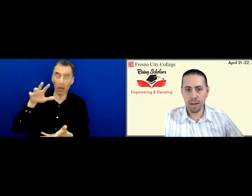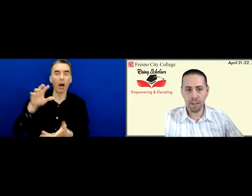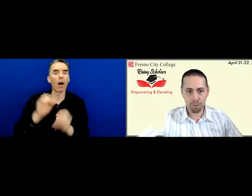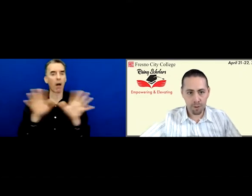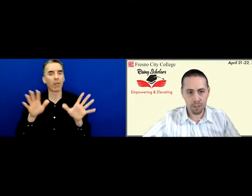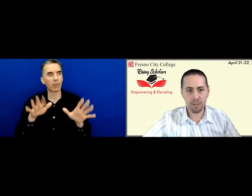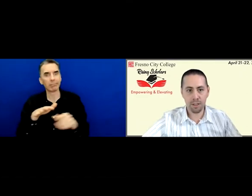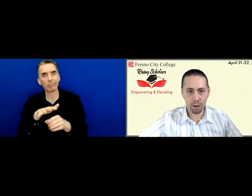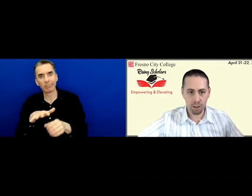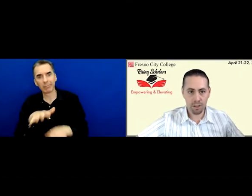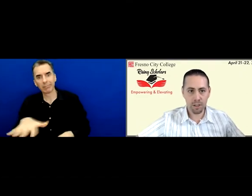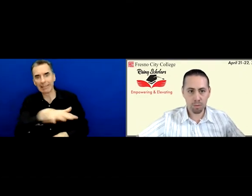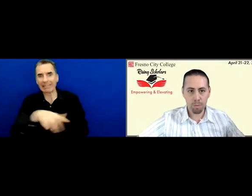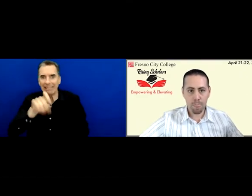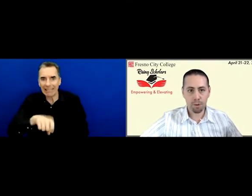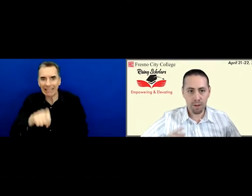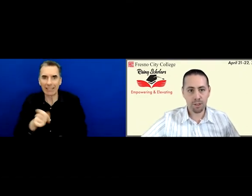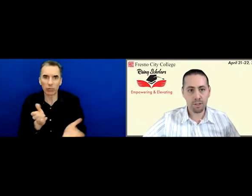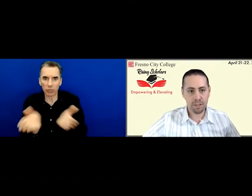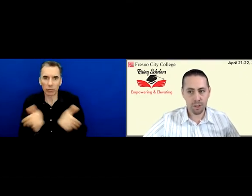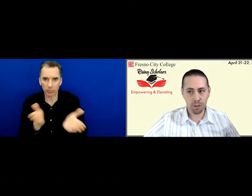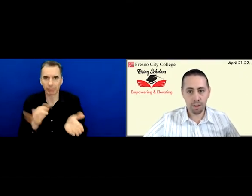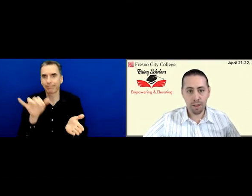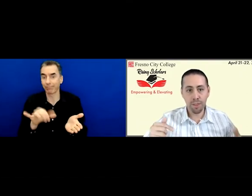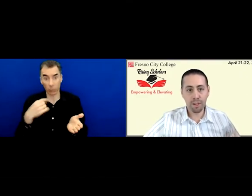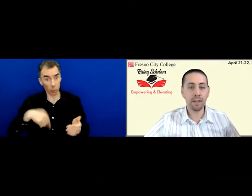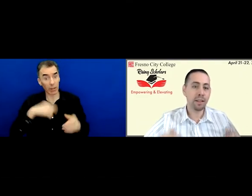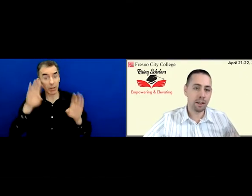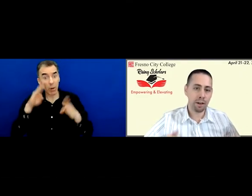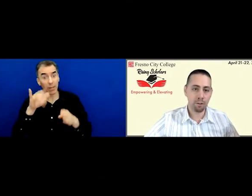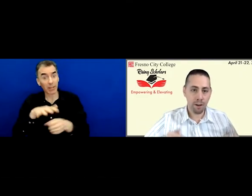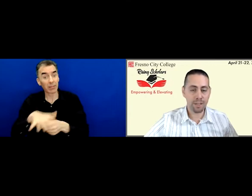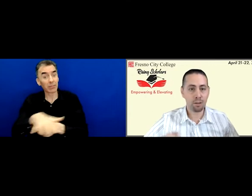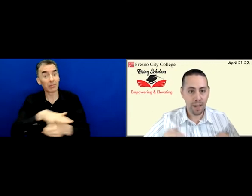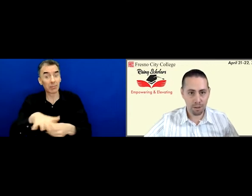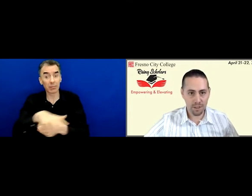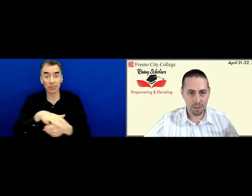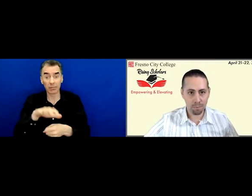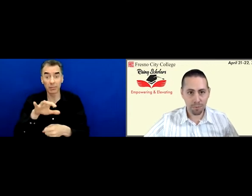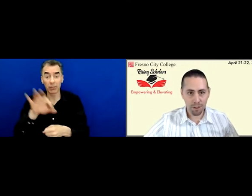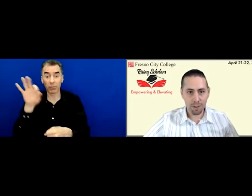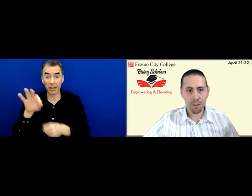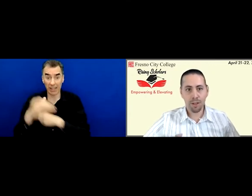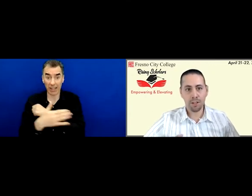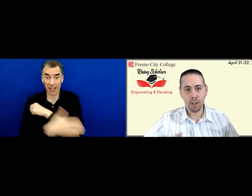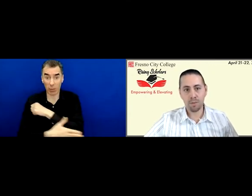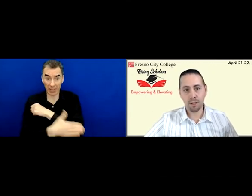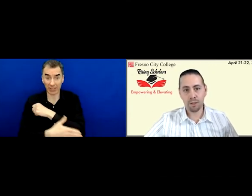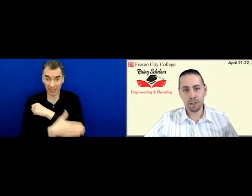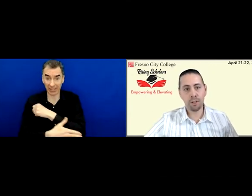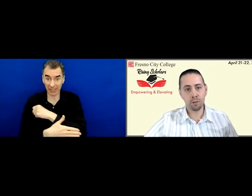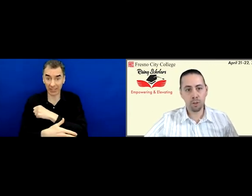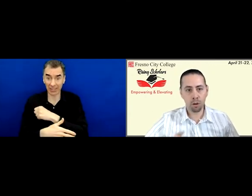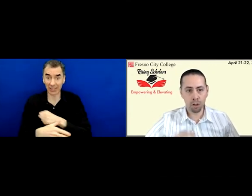area that Fresno City College provides services to, the need here in Fresno County, in terms